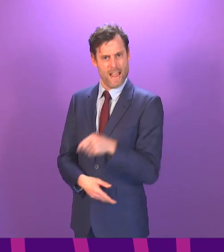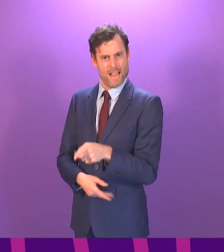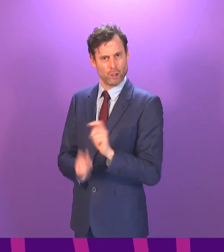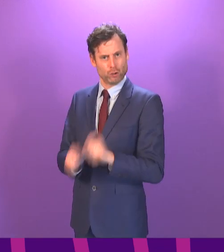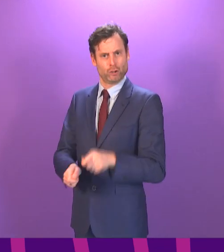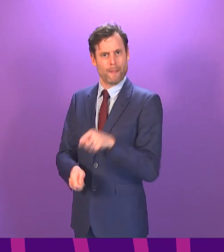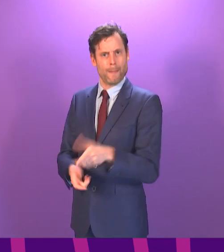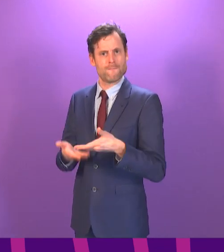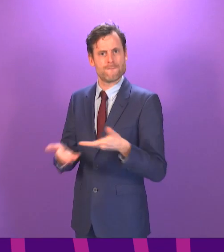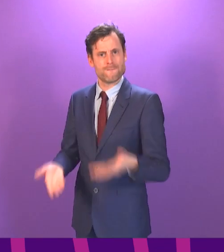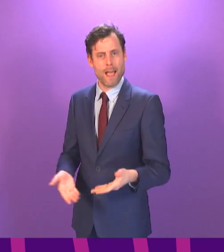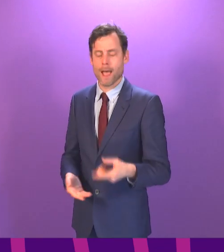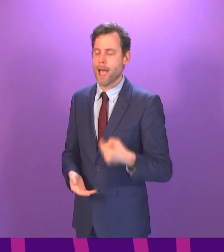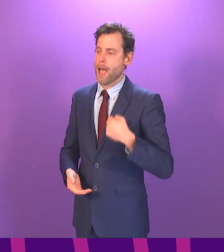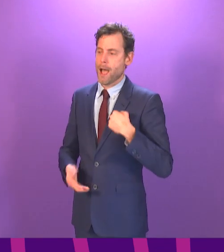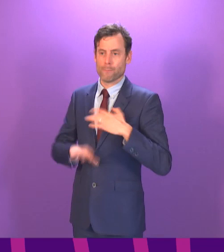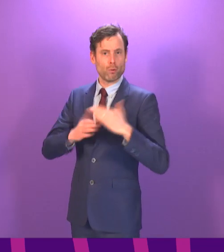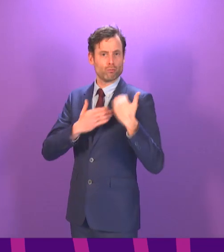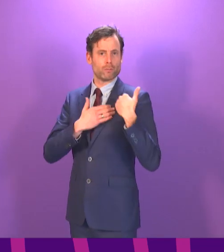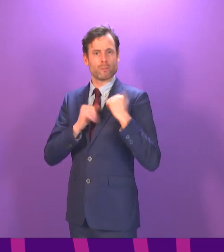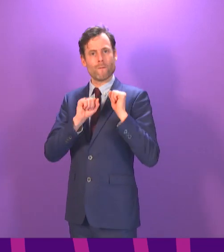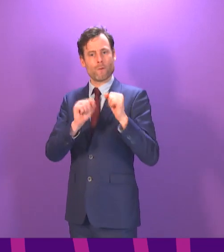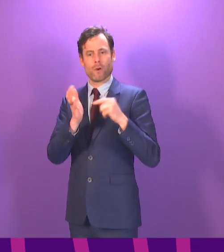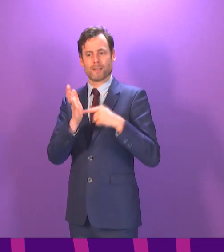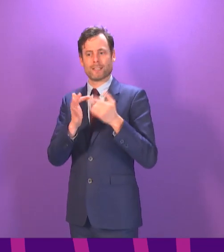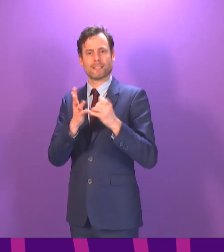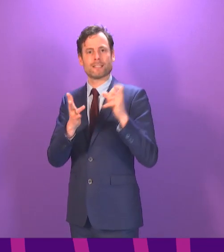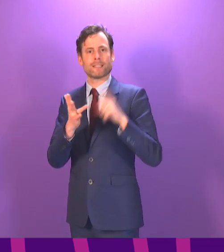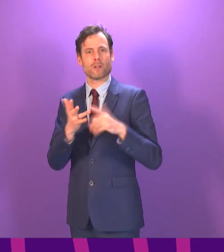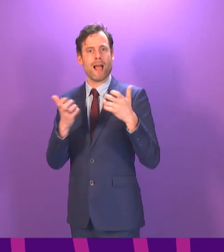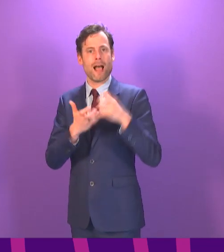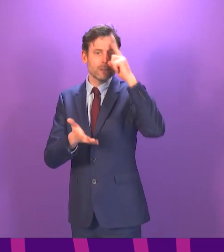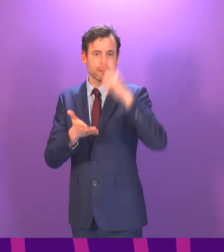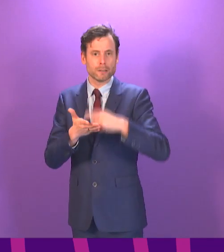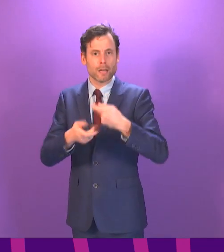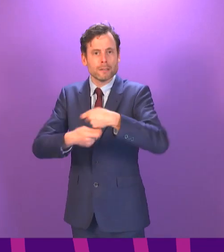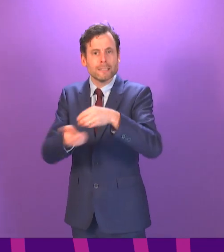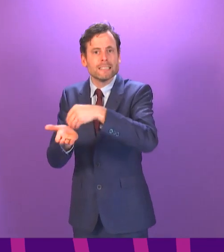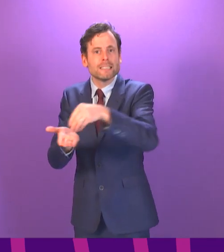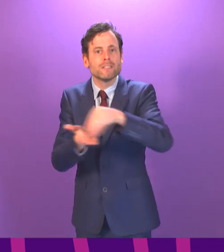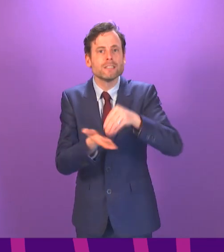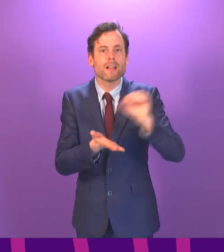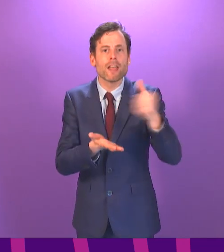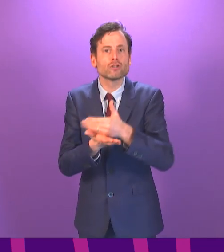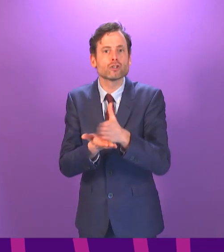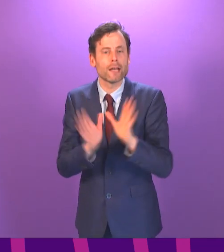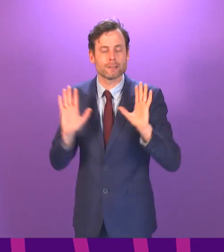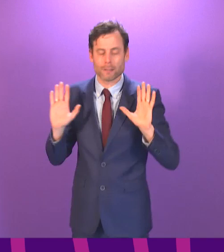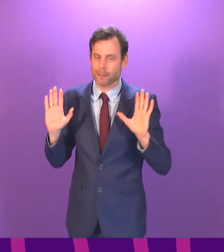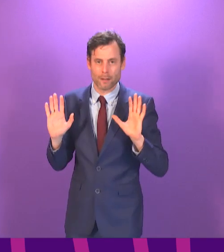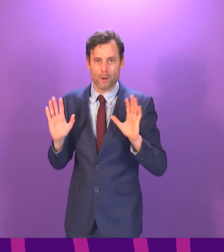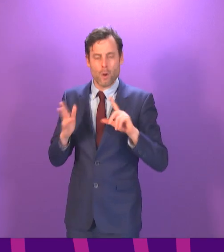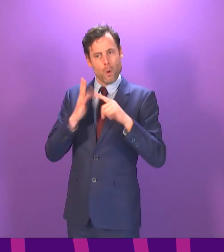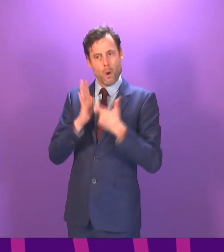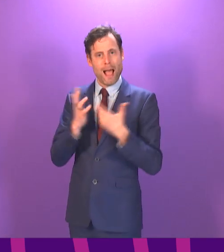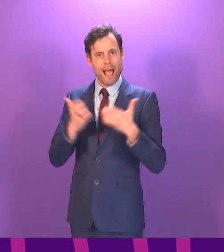And I'm not responsible for what Tesco decides to do in terms of payments, dividend payments to shareholders, or indeed its hiring